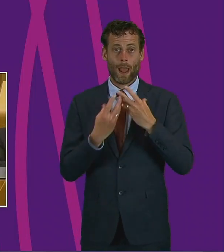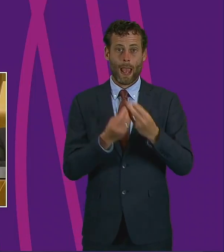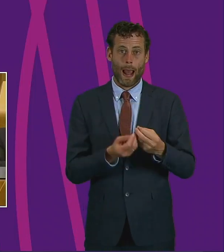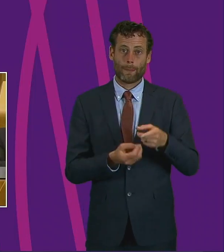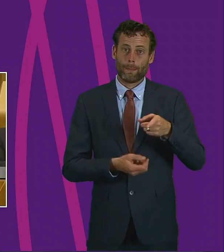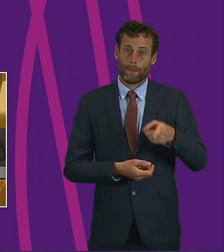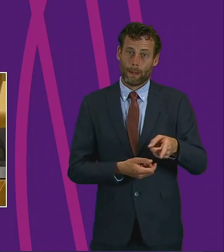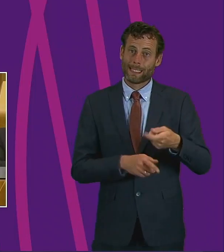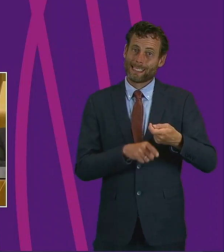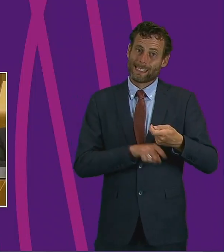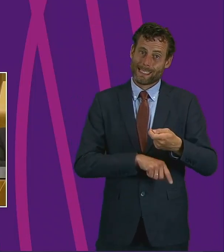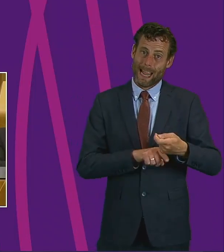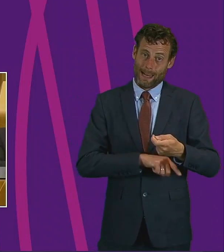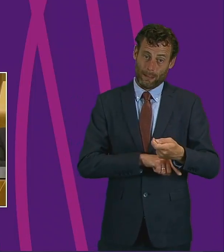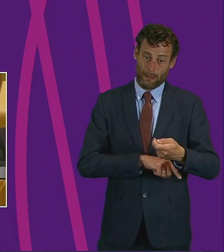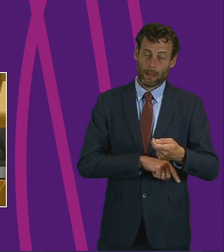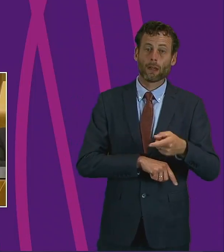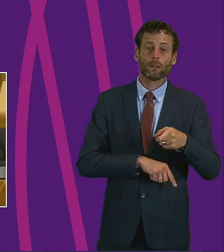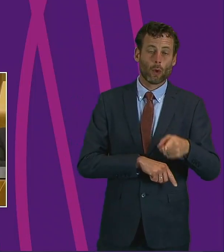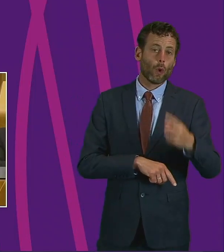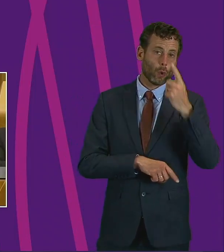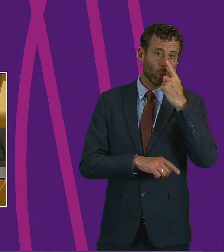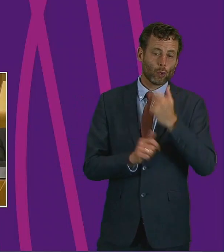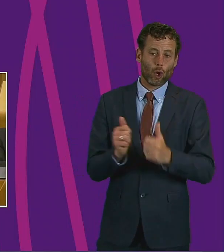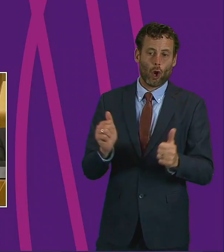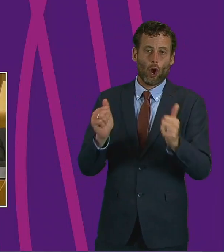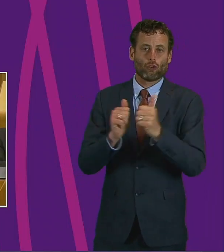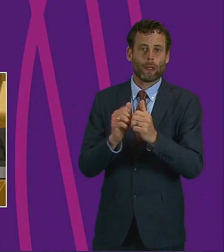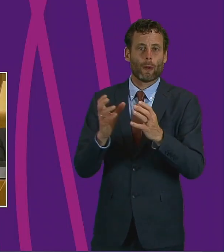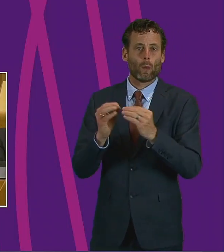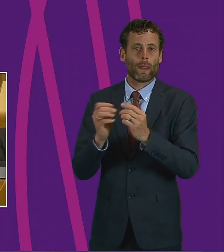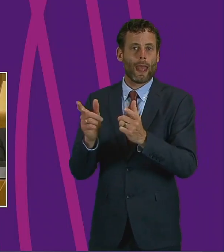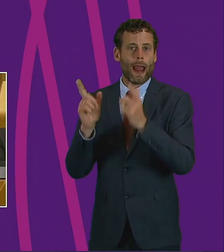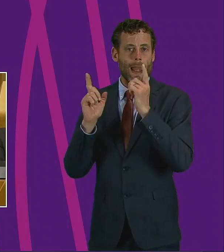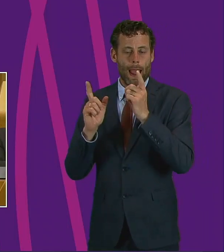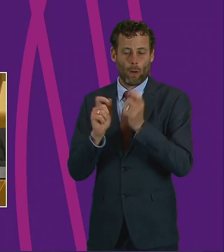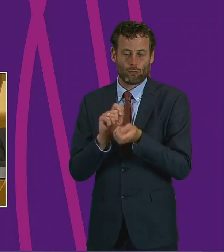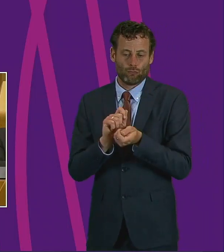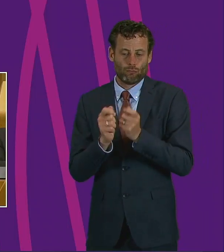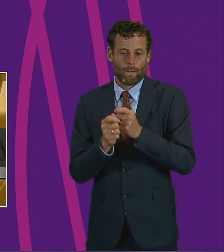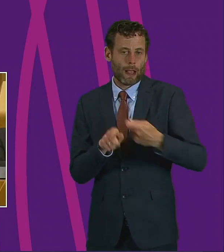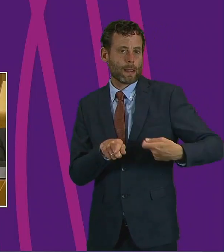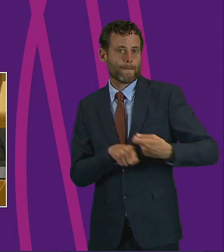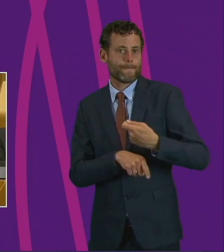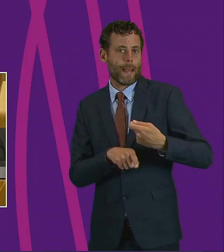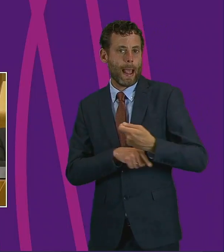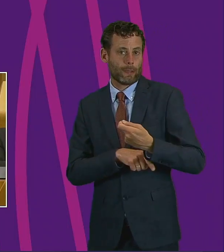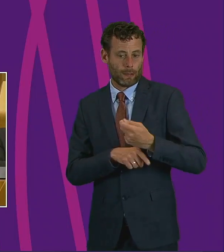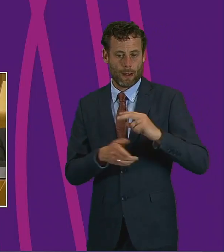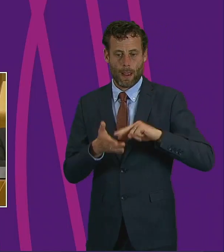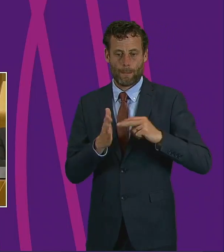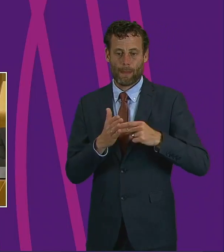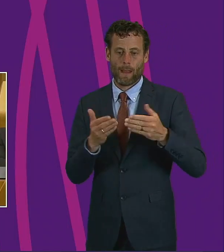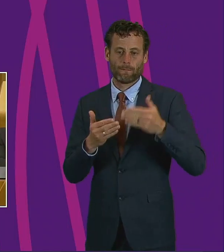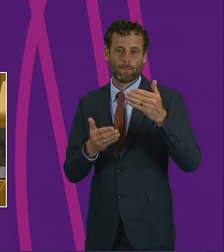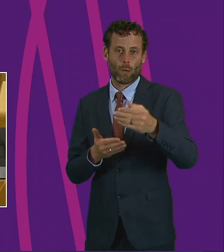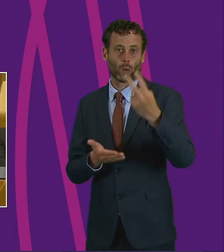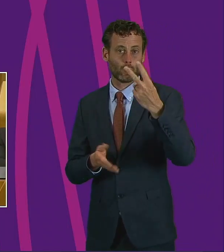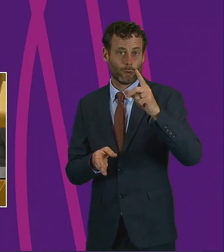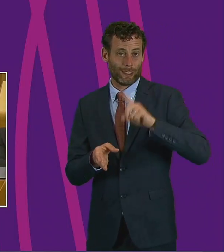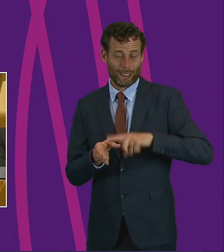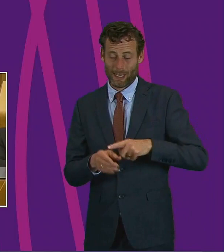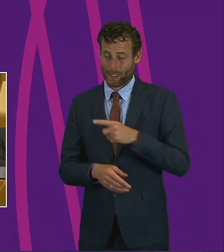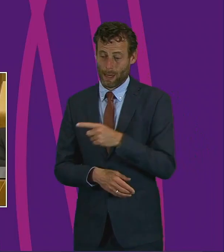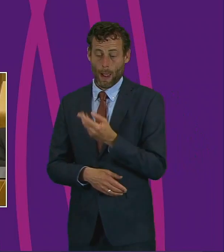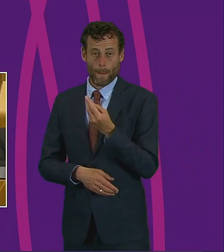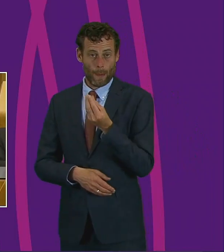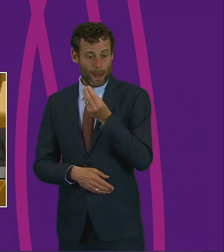could enter into a binding agreement with their landlord for revised payment terms over, say, two years. Monies would be paid into tenants' credit union